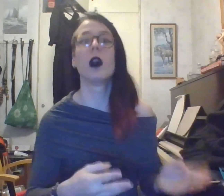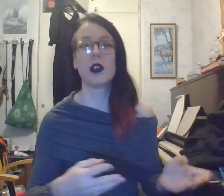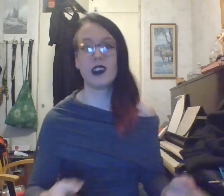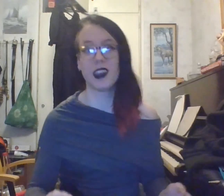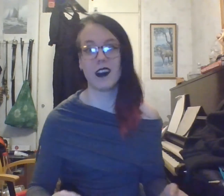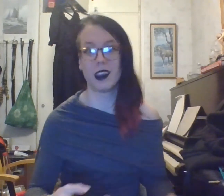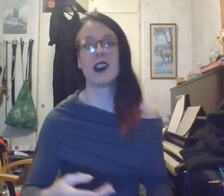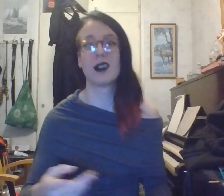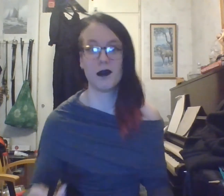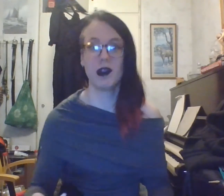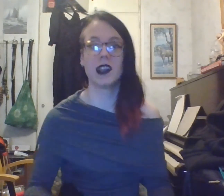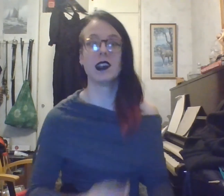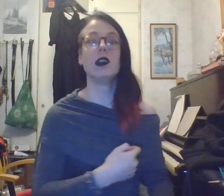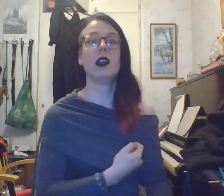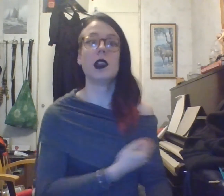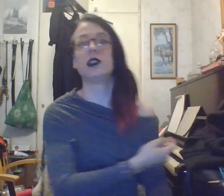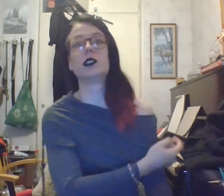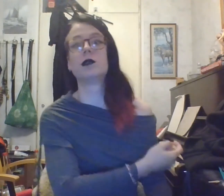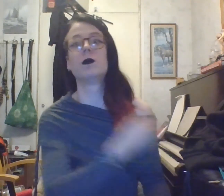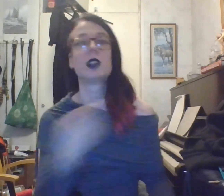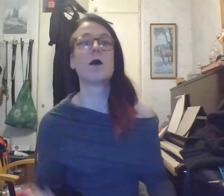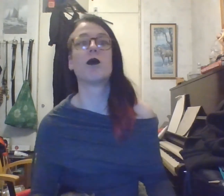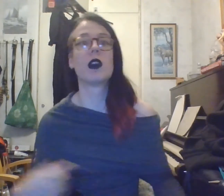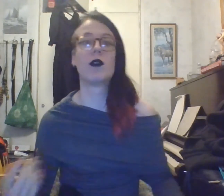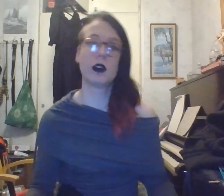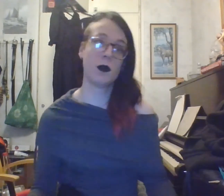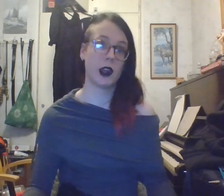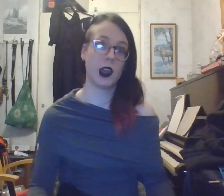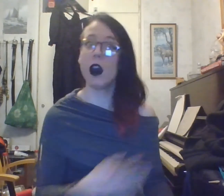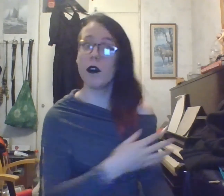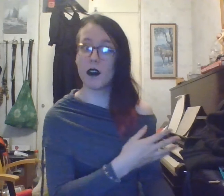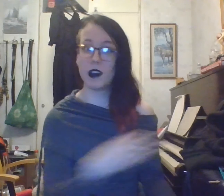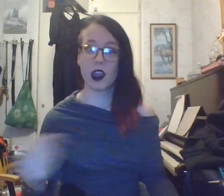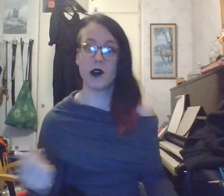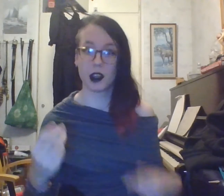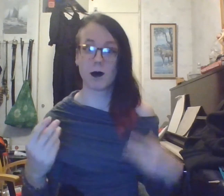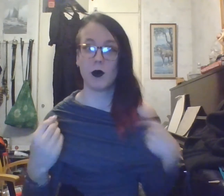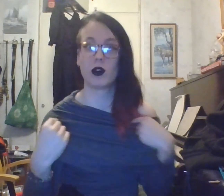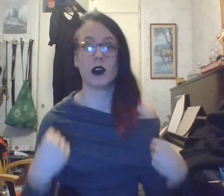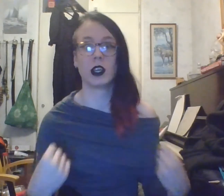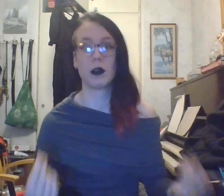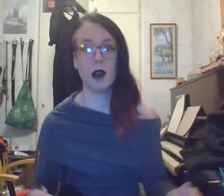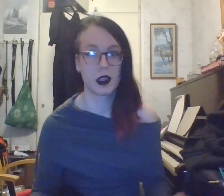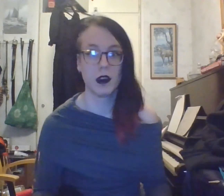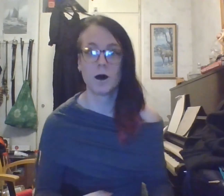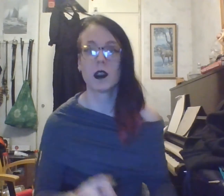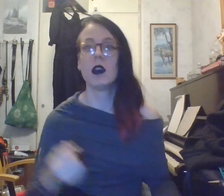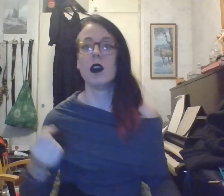video to get this explained, let's just take a brief summary of that video and explain what Onikism is. Well,